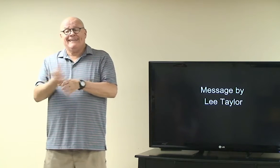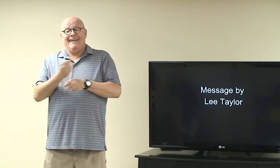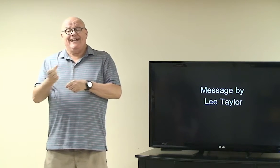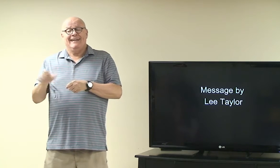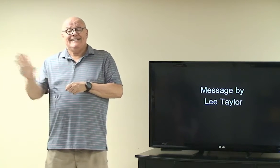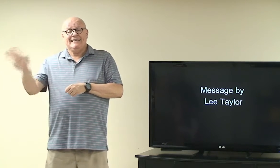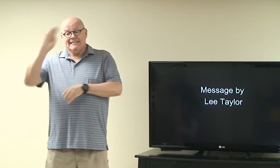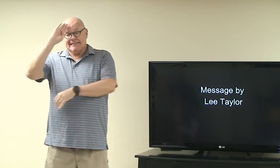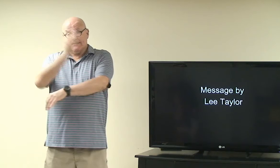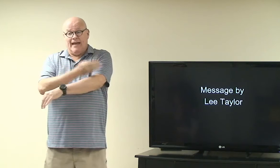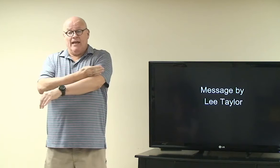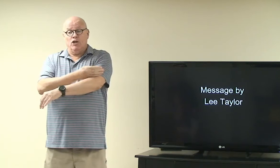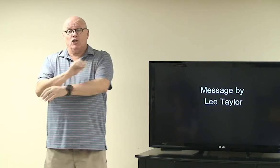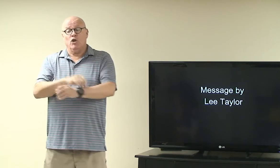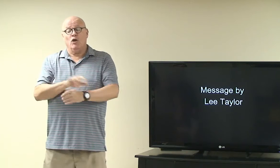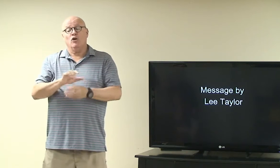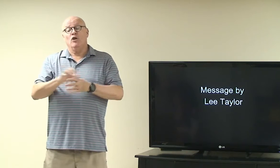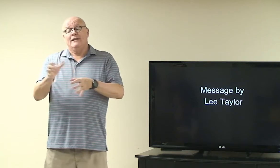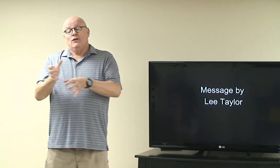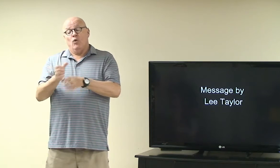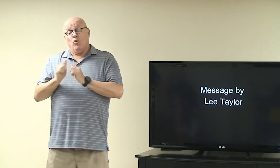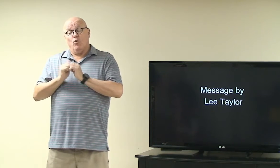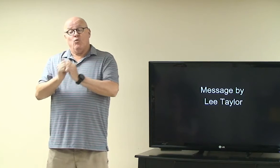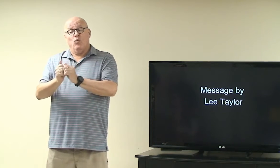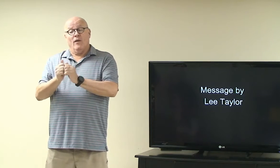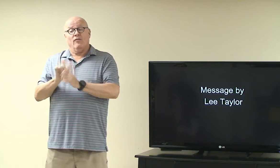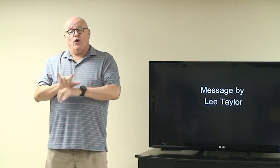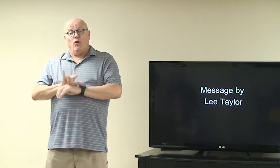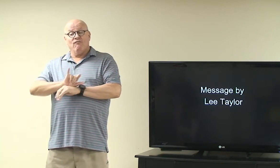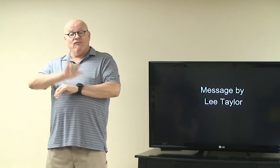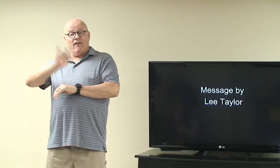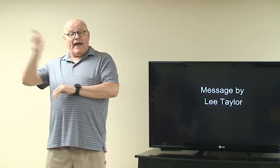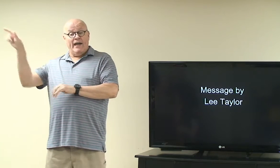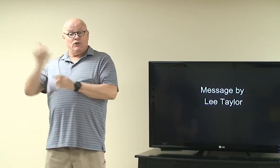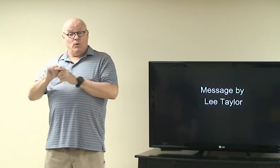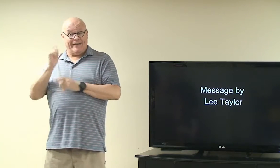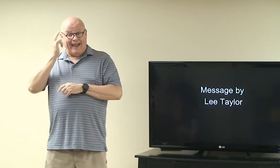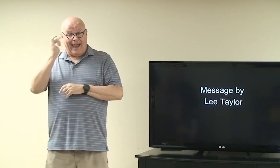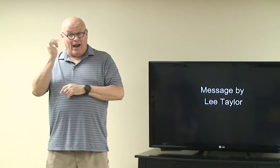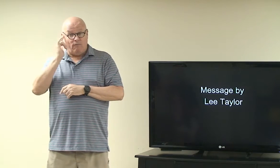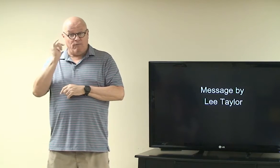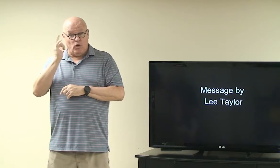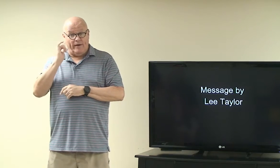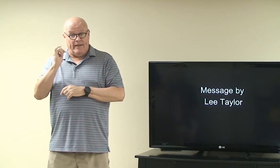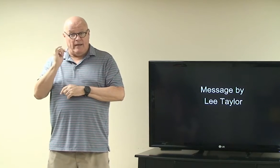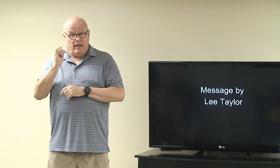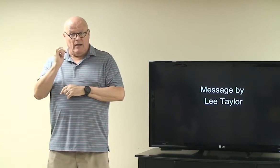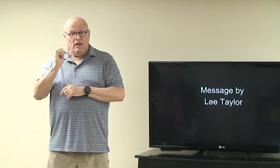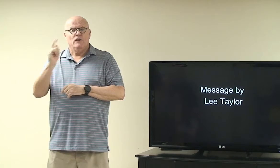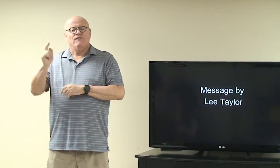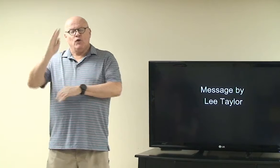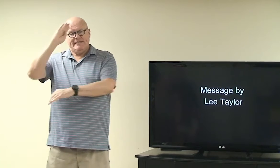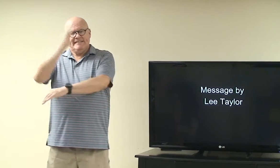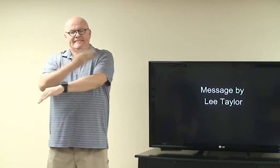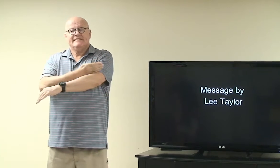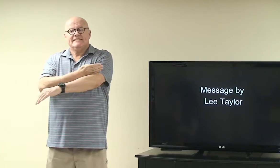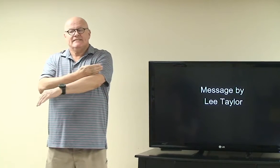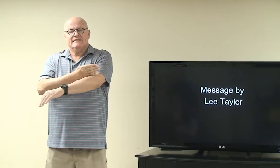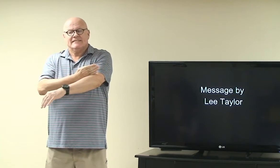But he's taking his son, and they're flying to California, and